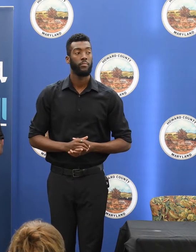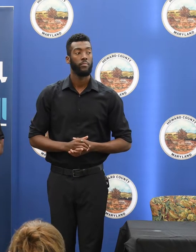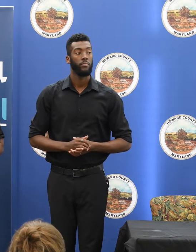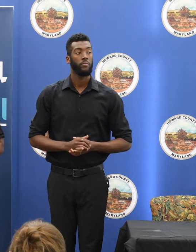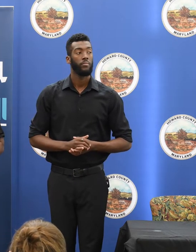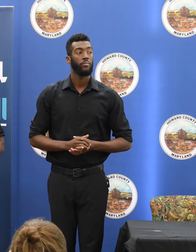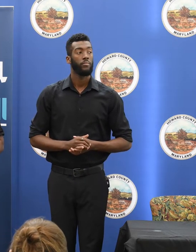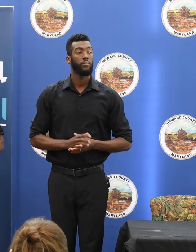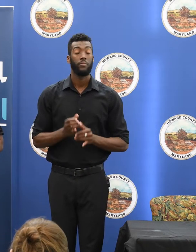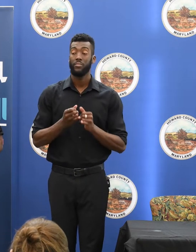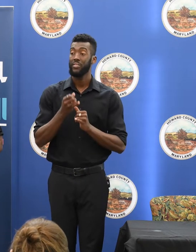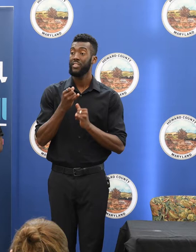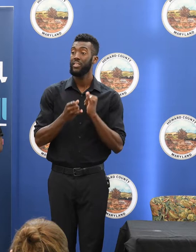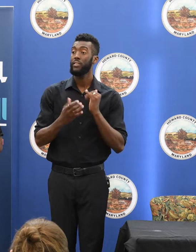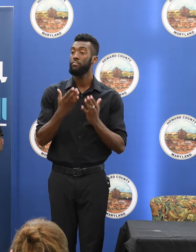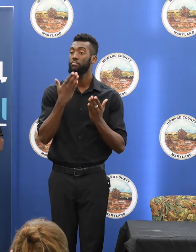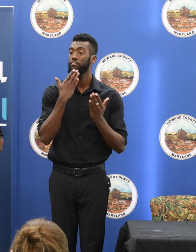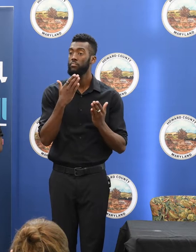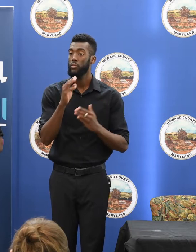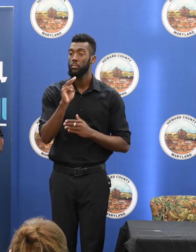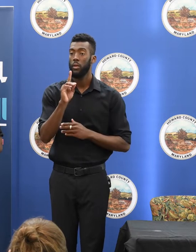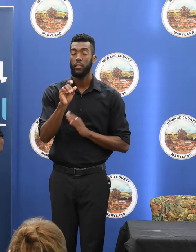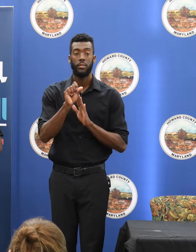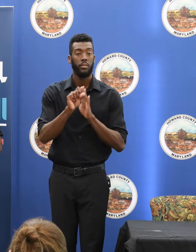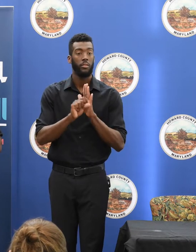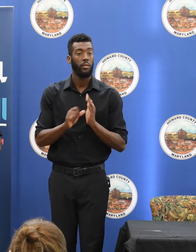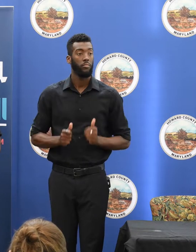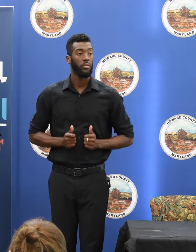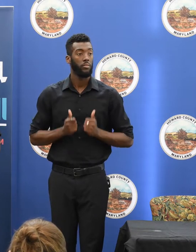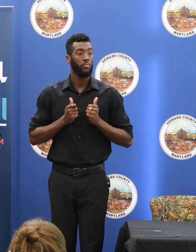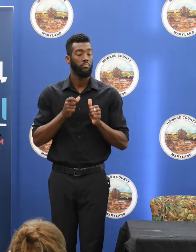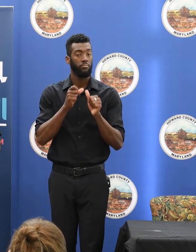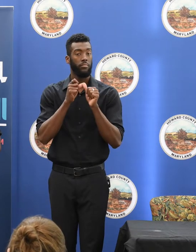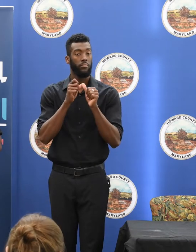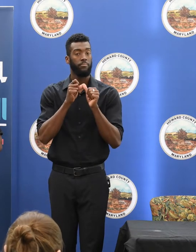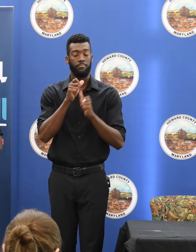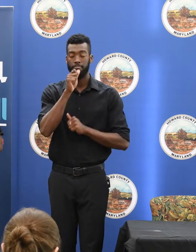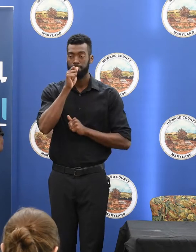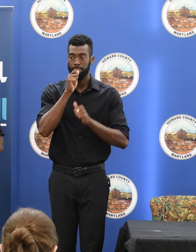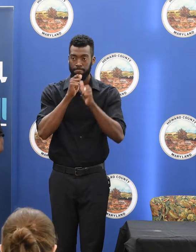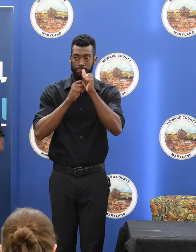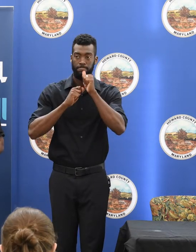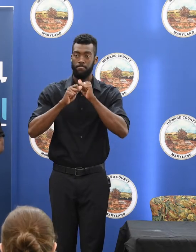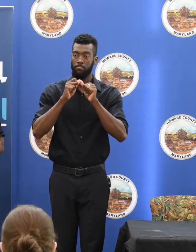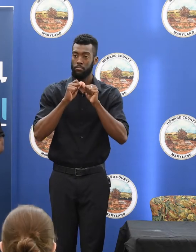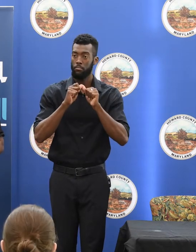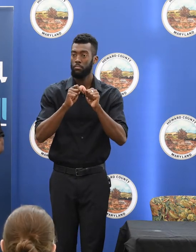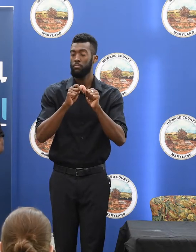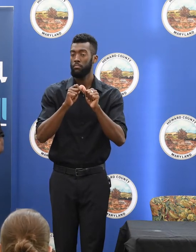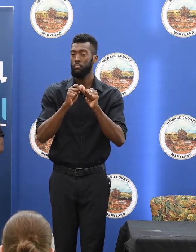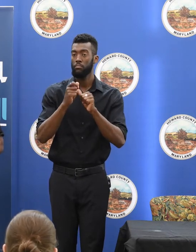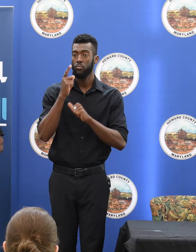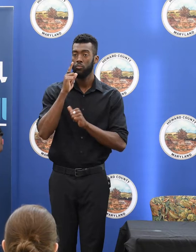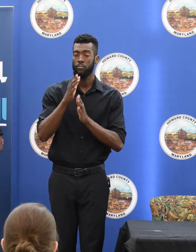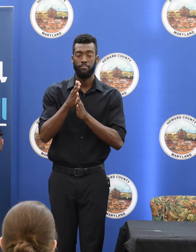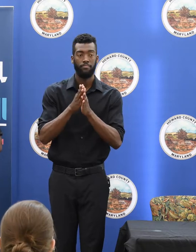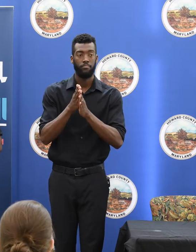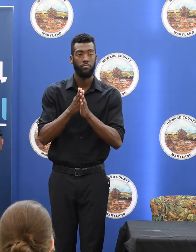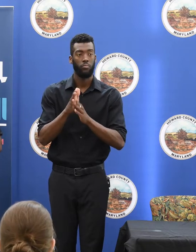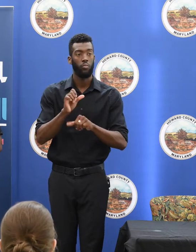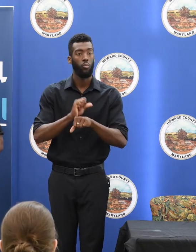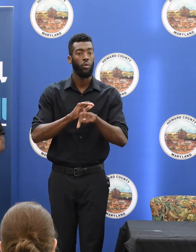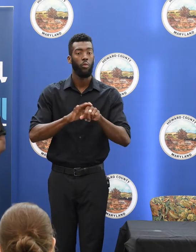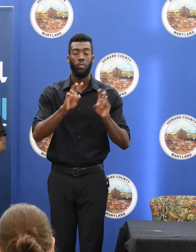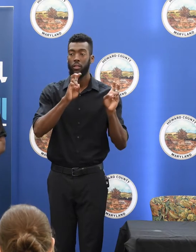Finally, I do want to thank our Maryland State residents for their continued tenacity in pushing these issues and keeping them front and